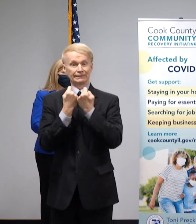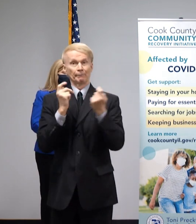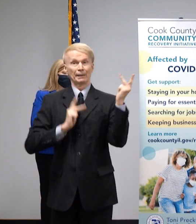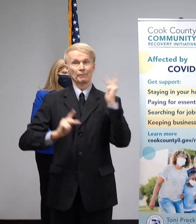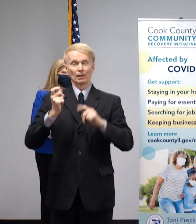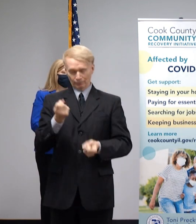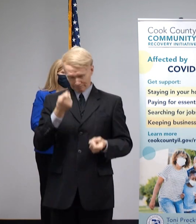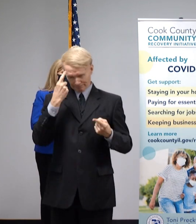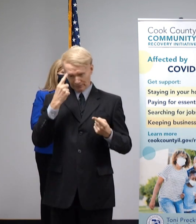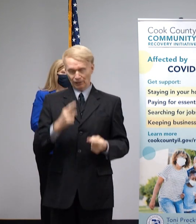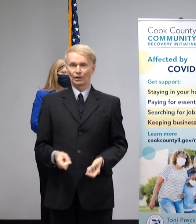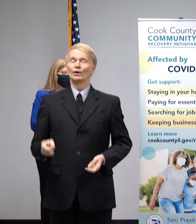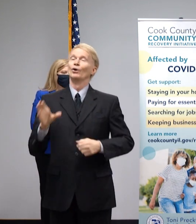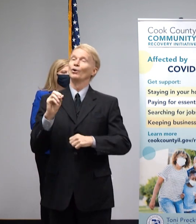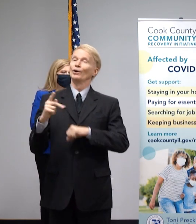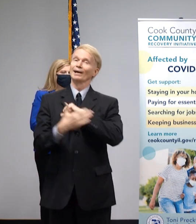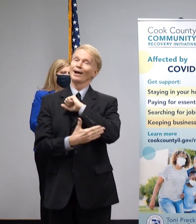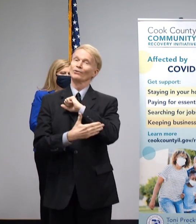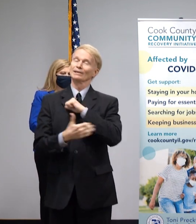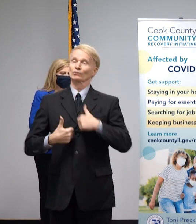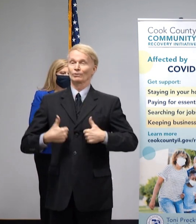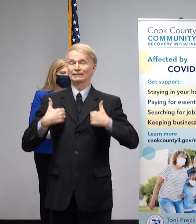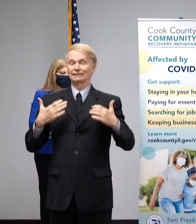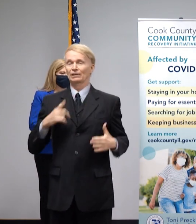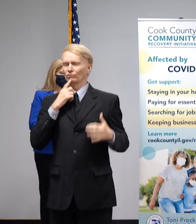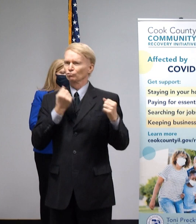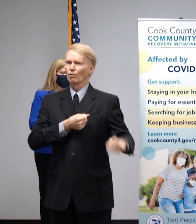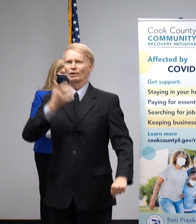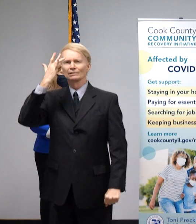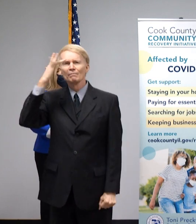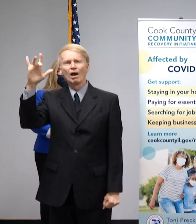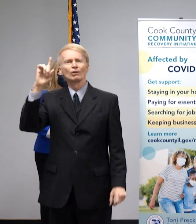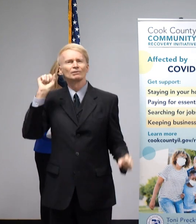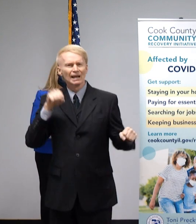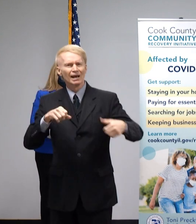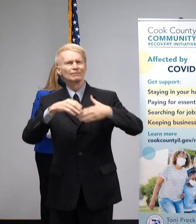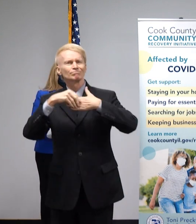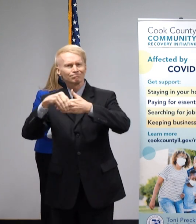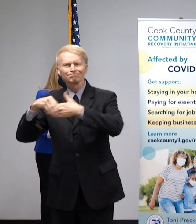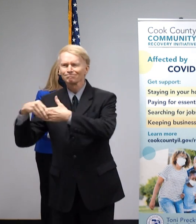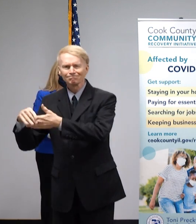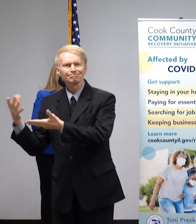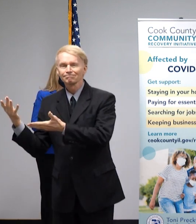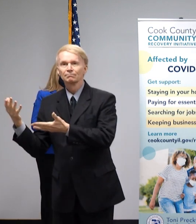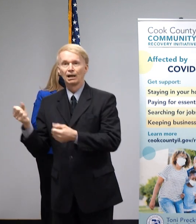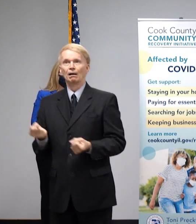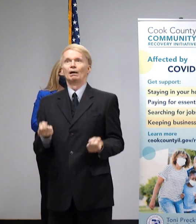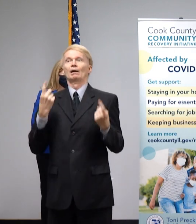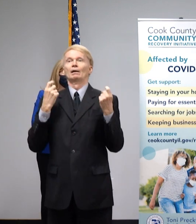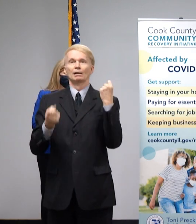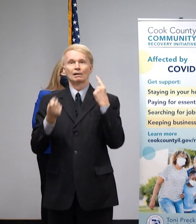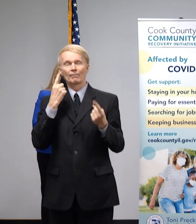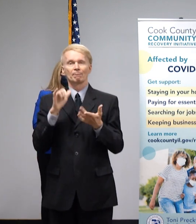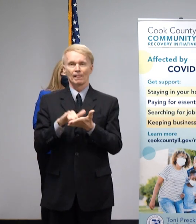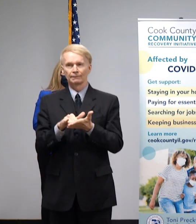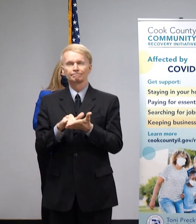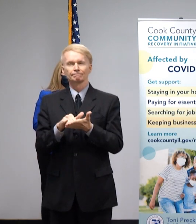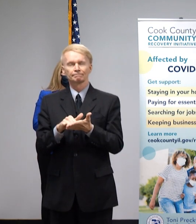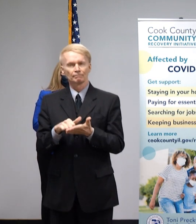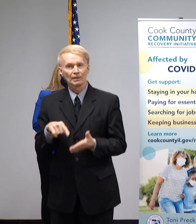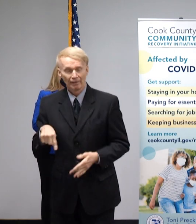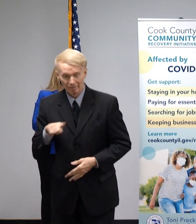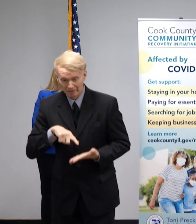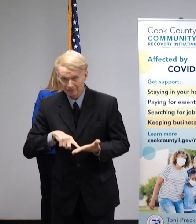County residents are strong, smart, resilient, and know exactly what they need. This is an administration that recognizes